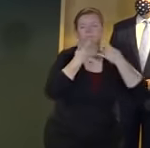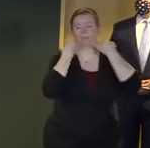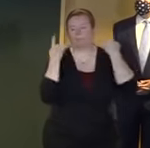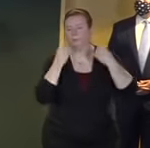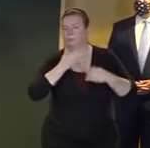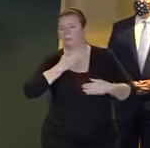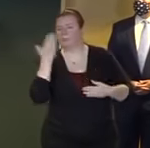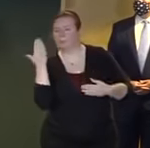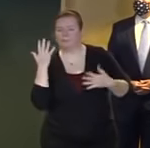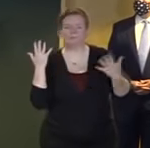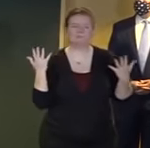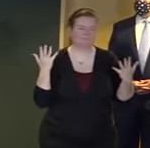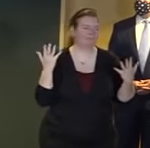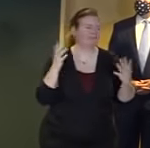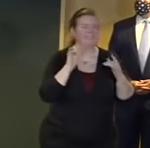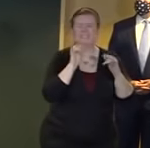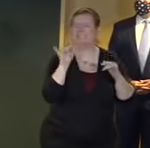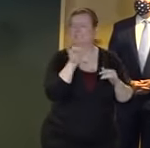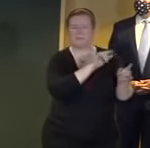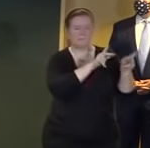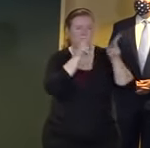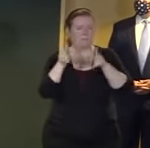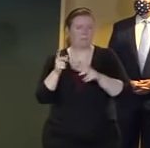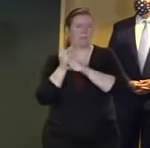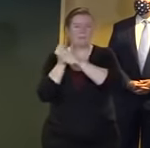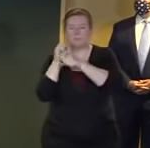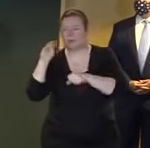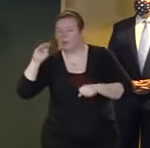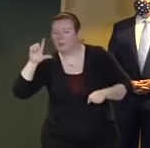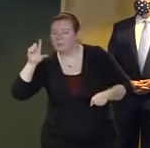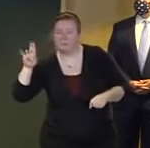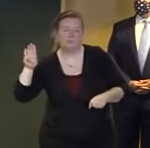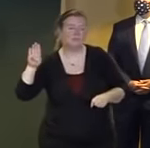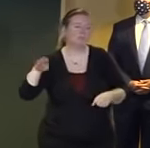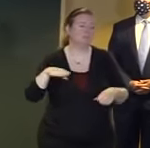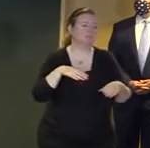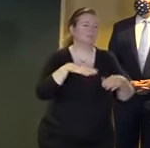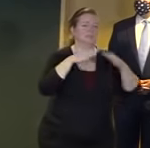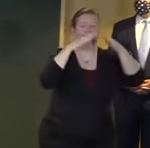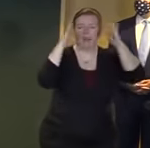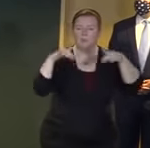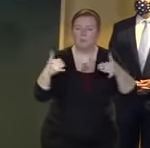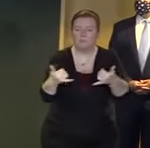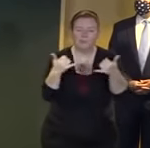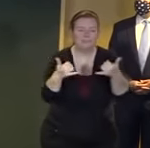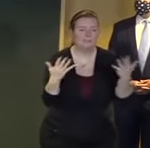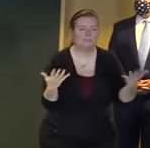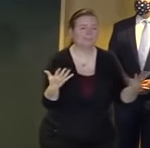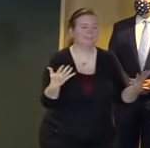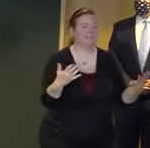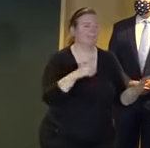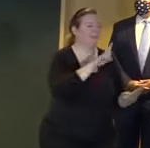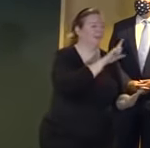out in major league baseball you're seeing it in house parties in my middletown or lbi etc